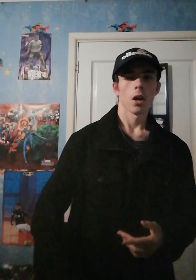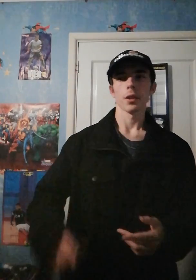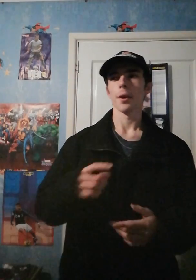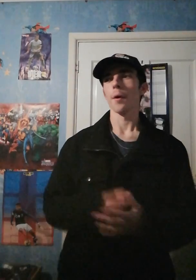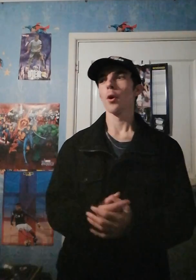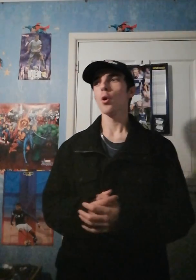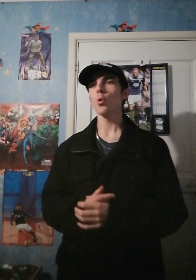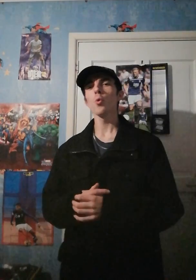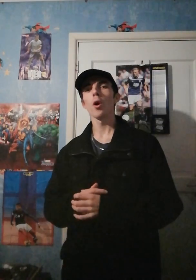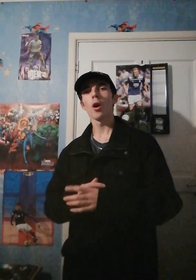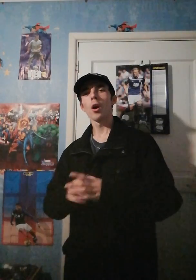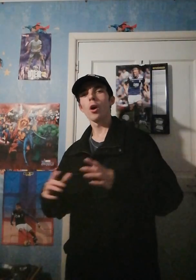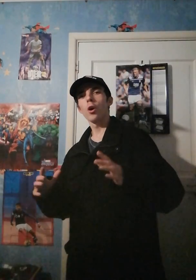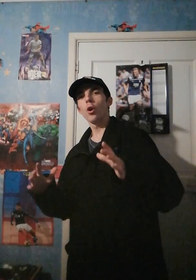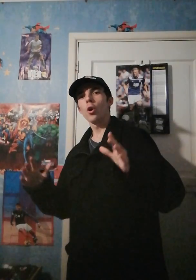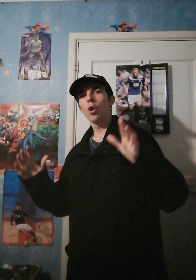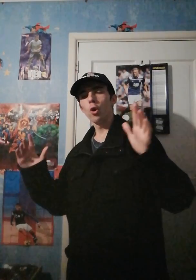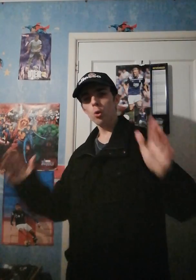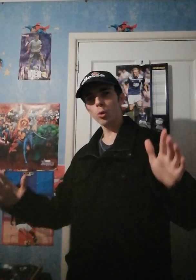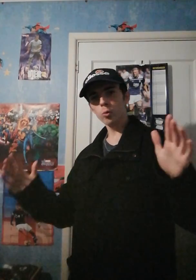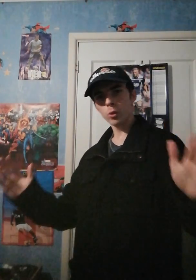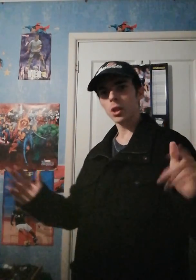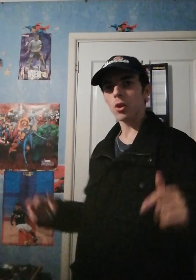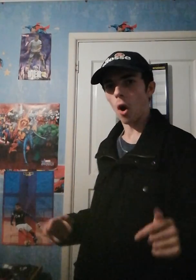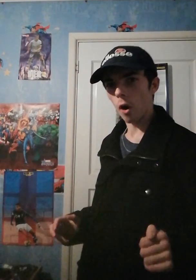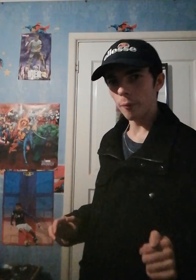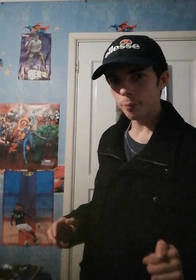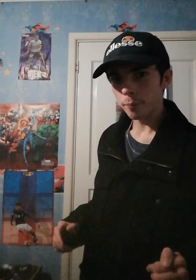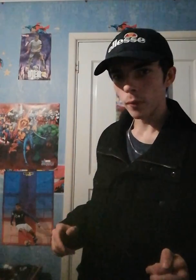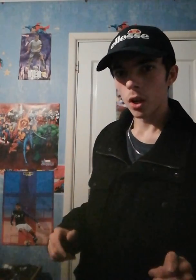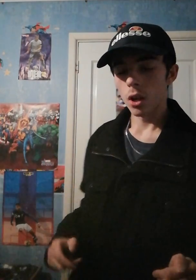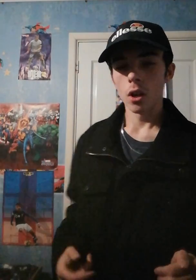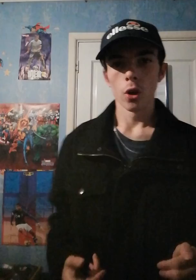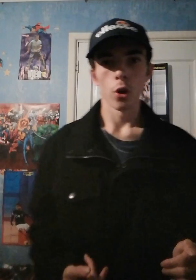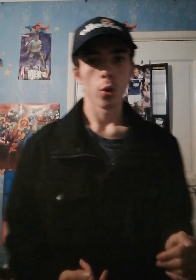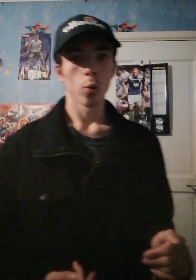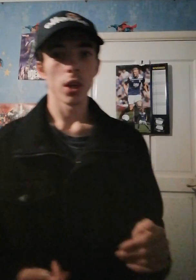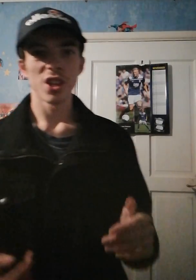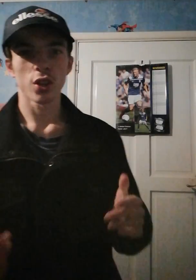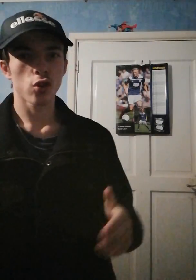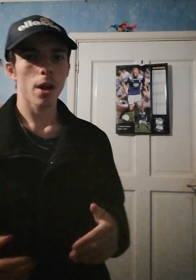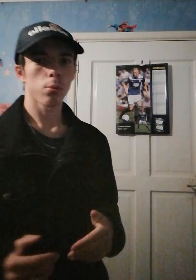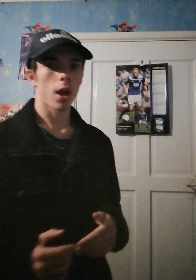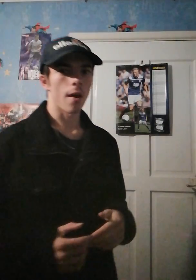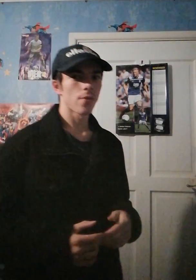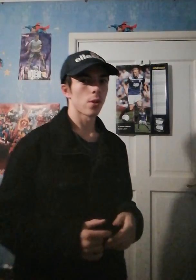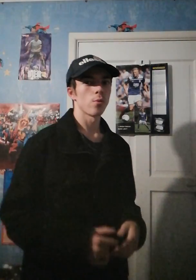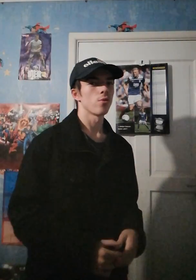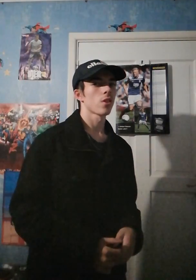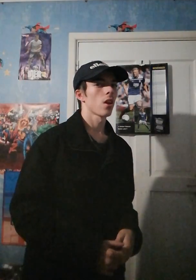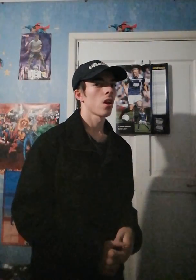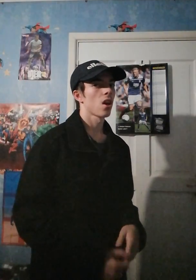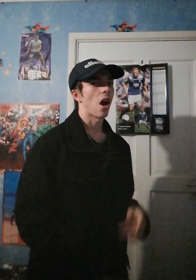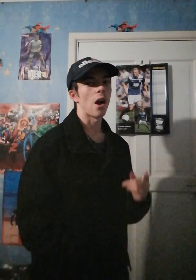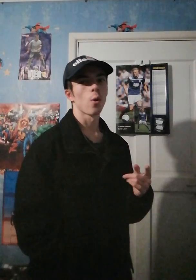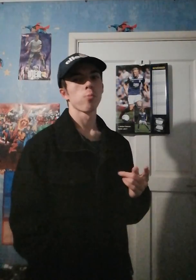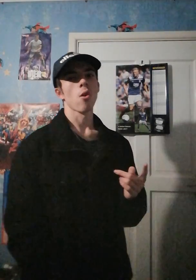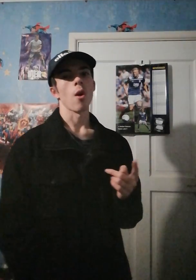you know, who have we got who is a great player, who's an all-pro,